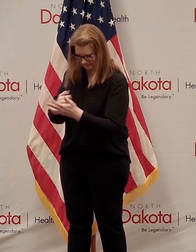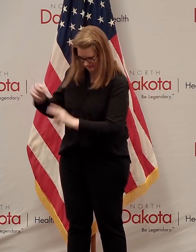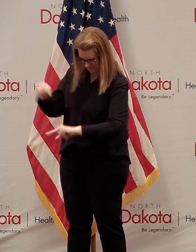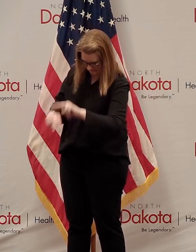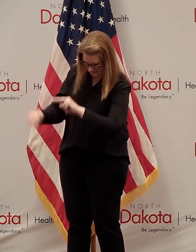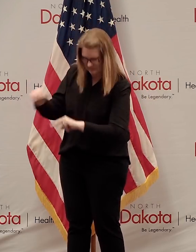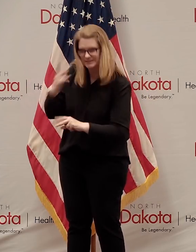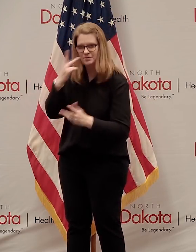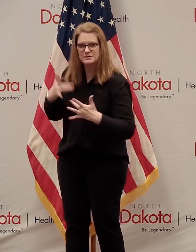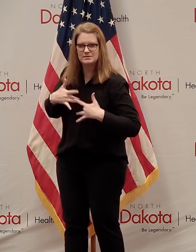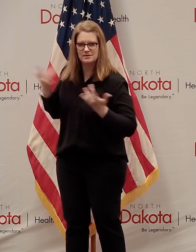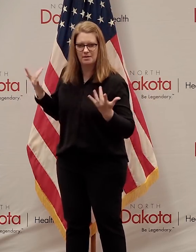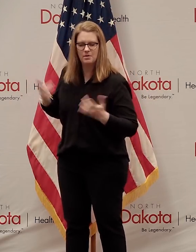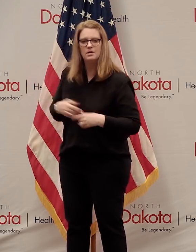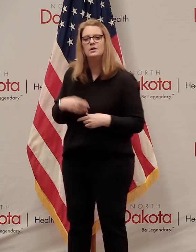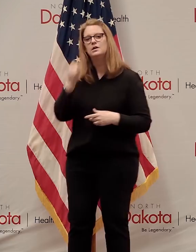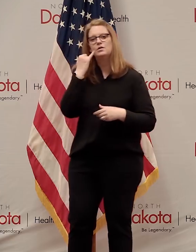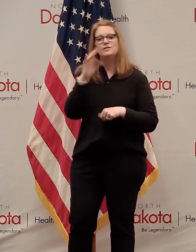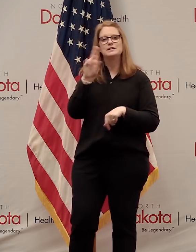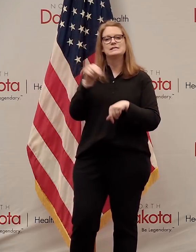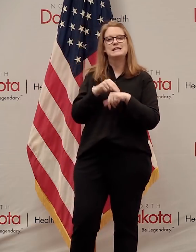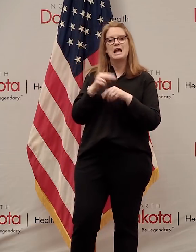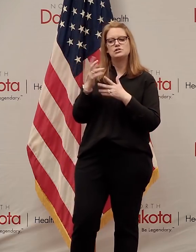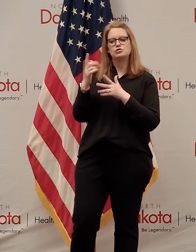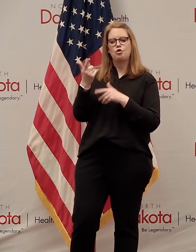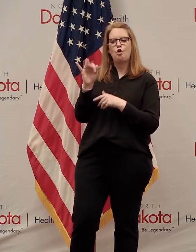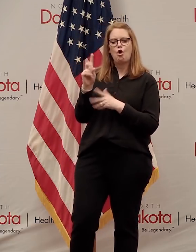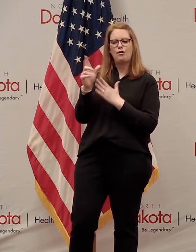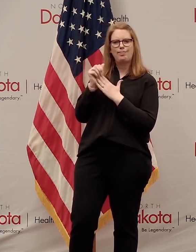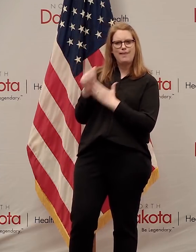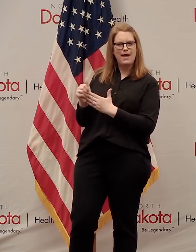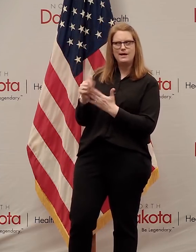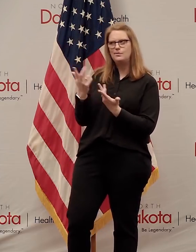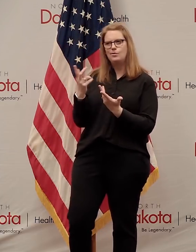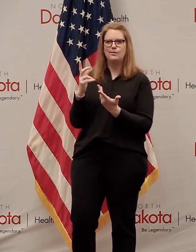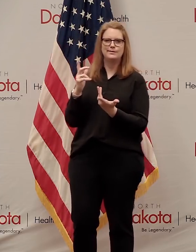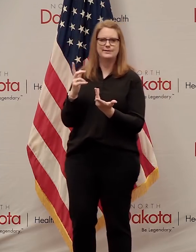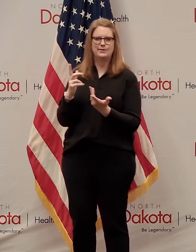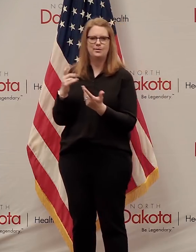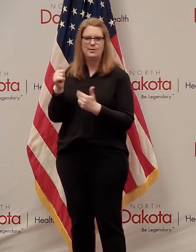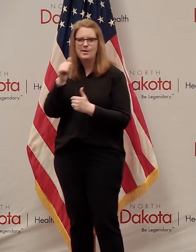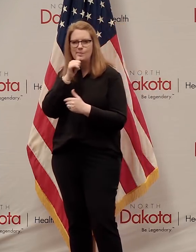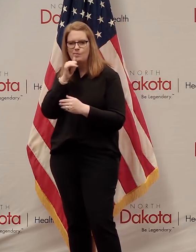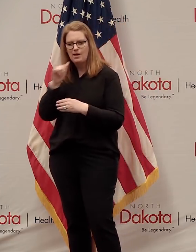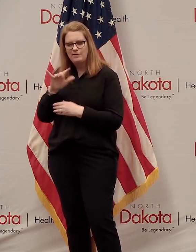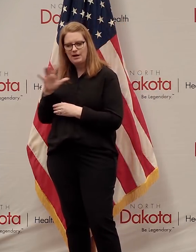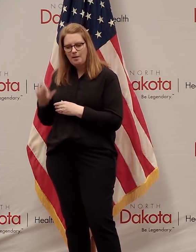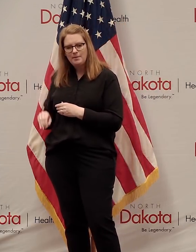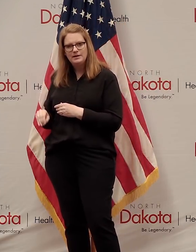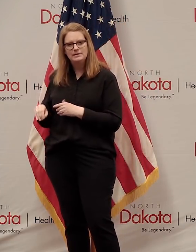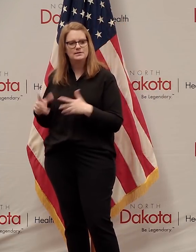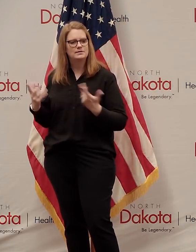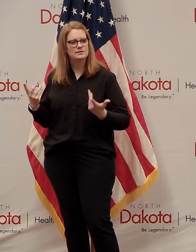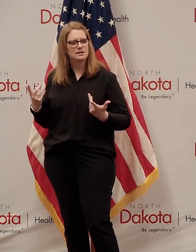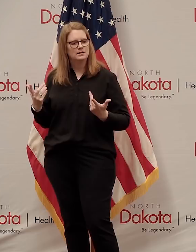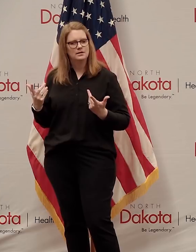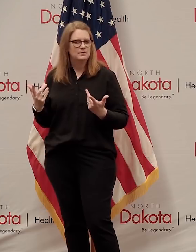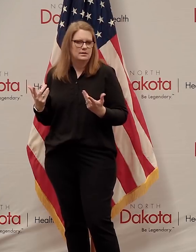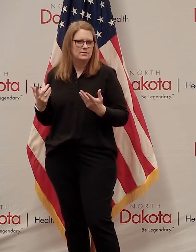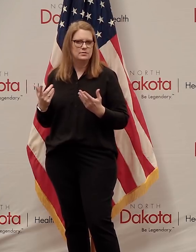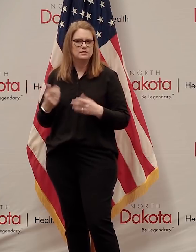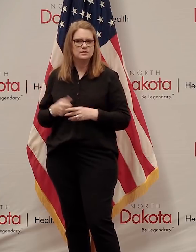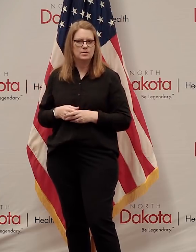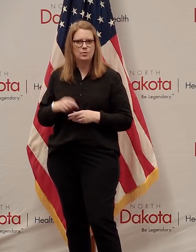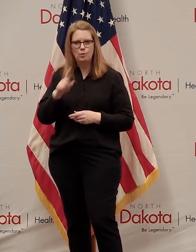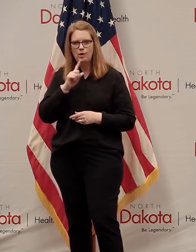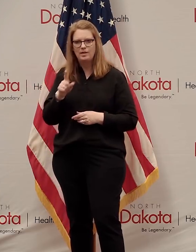teams and whether those are National Guard-led or others-led or whether they're private companies that, you vendors we work with.